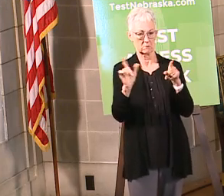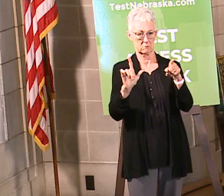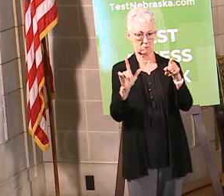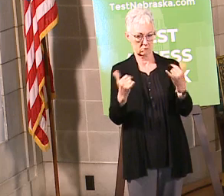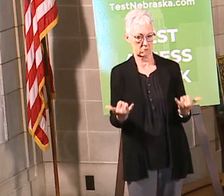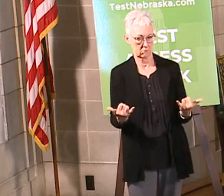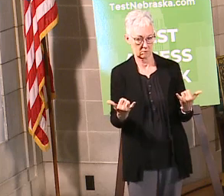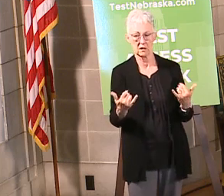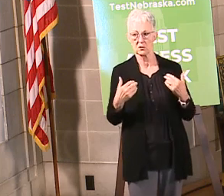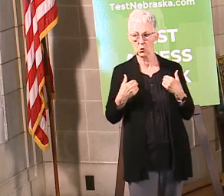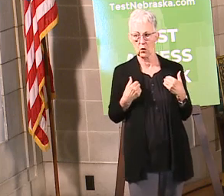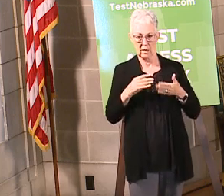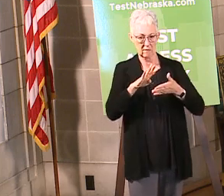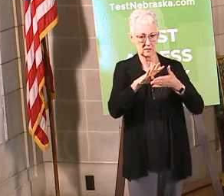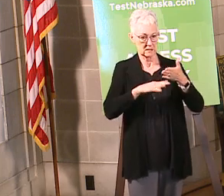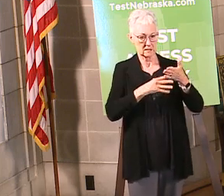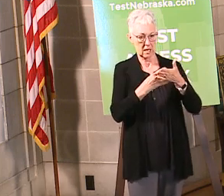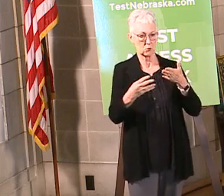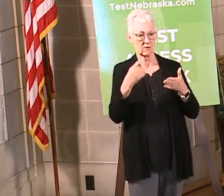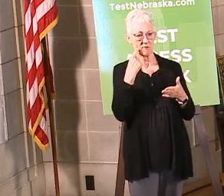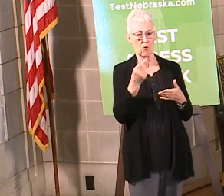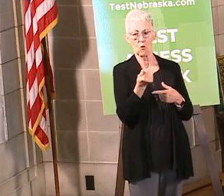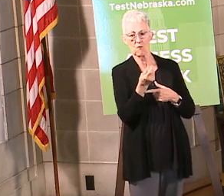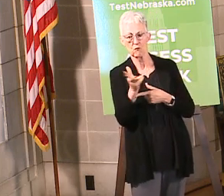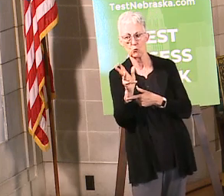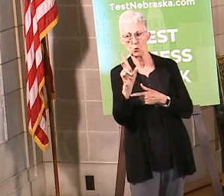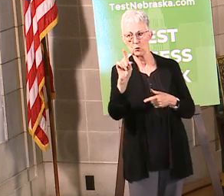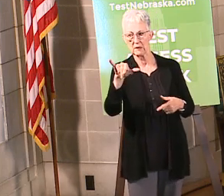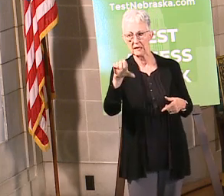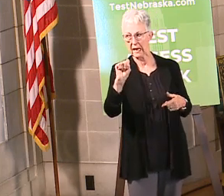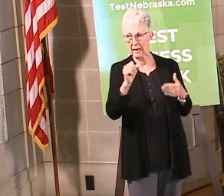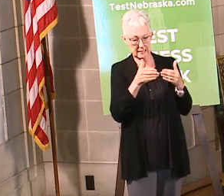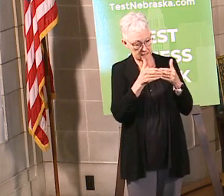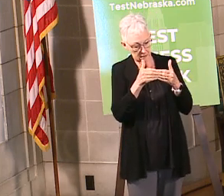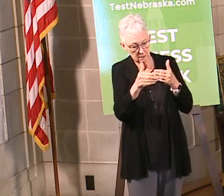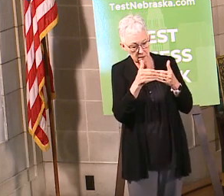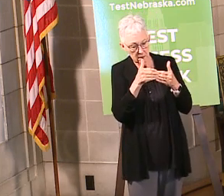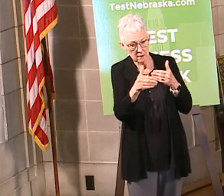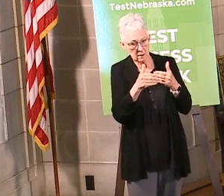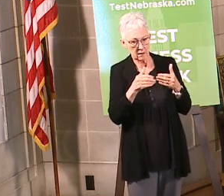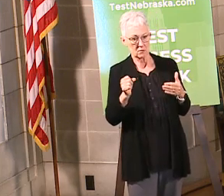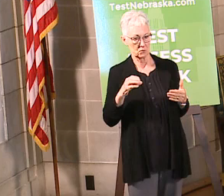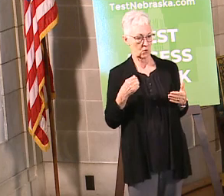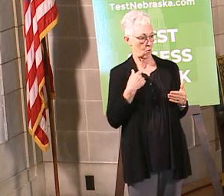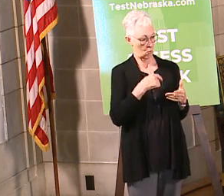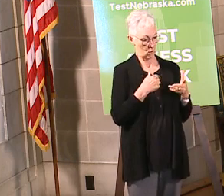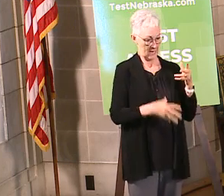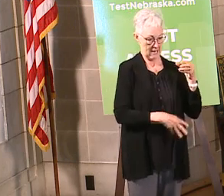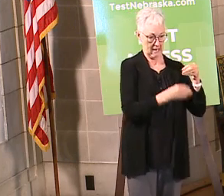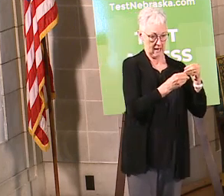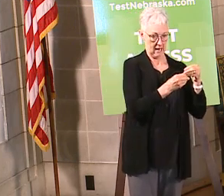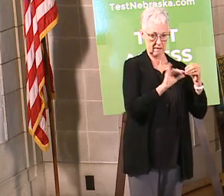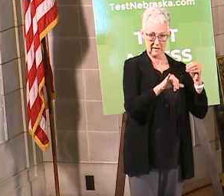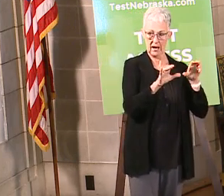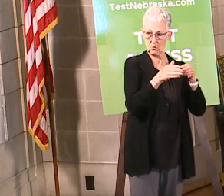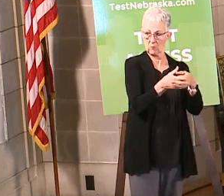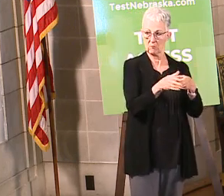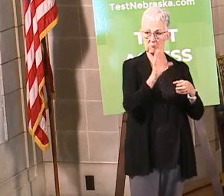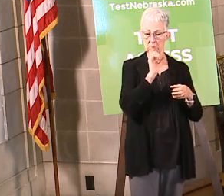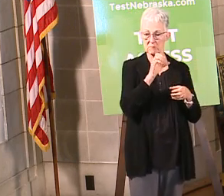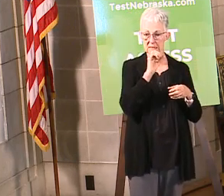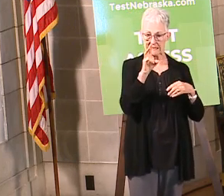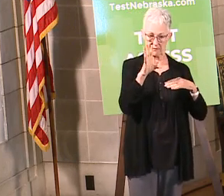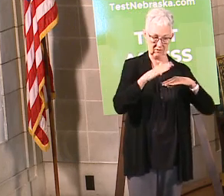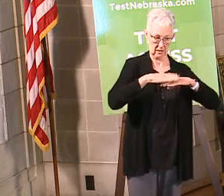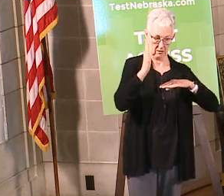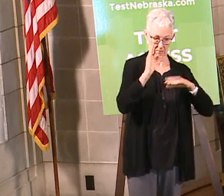sites for a few days out. But again, a lot of those slots filled up when we went to people who are 65 or older. So again, we just ask for your